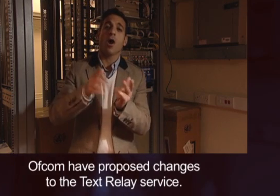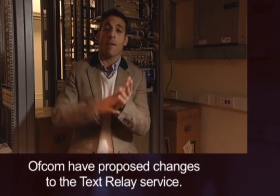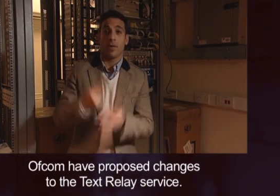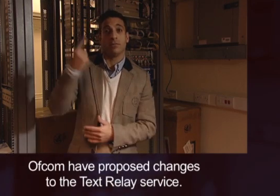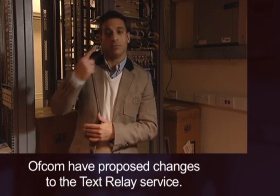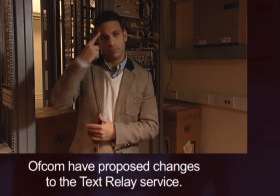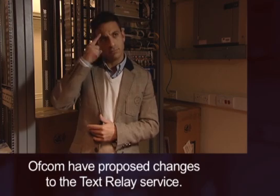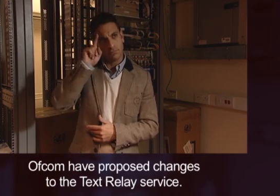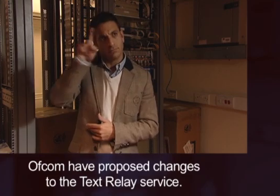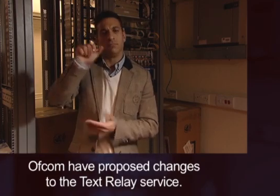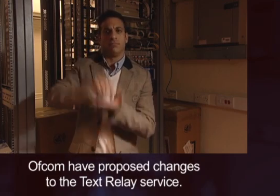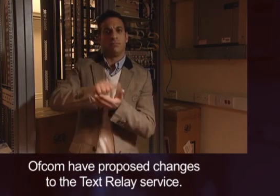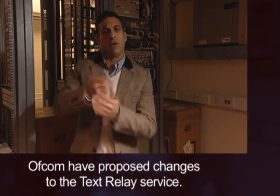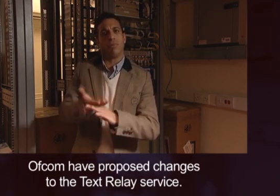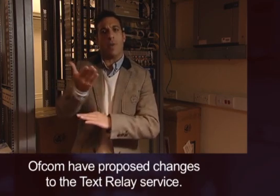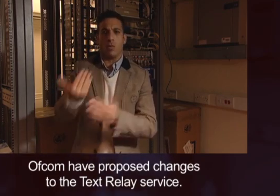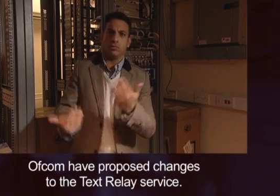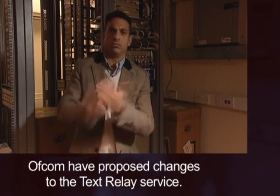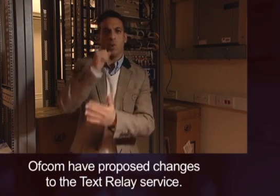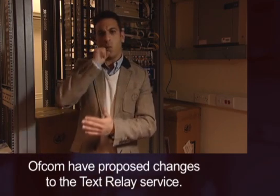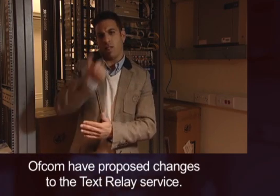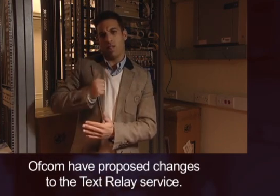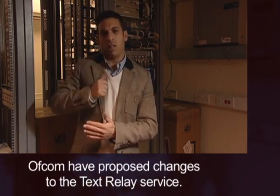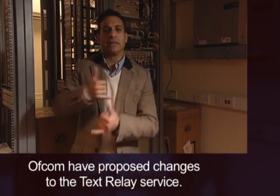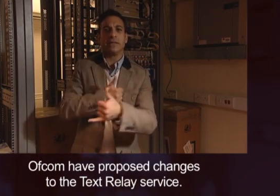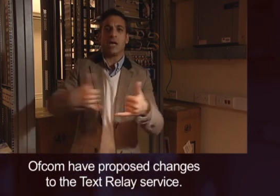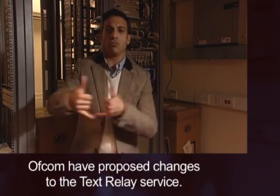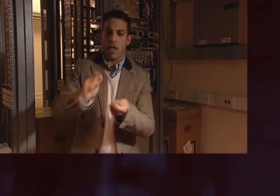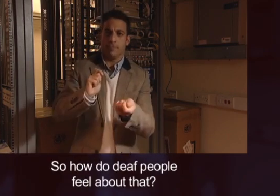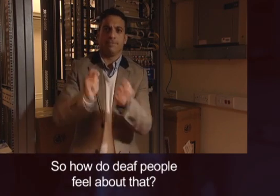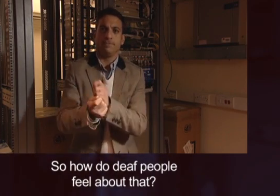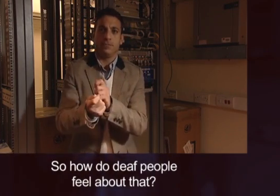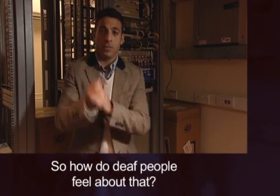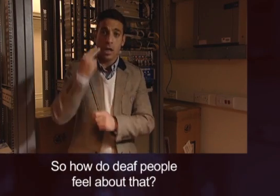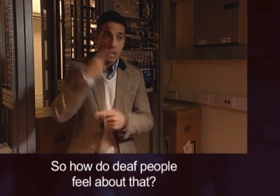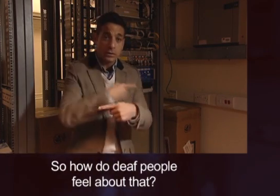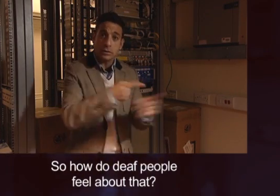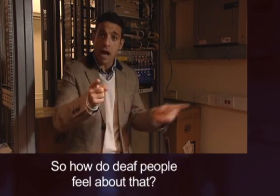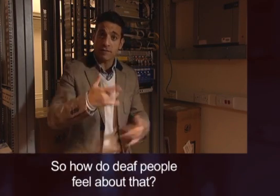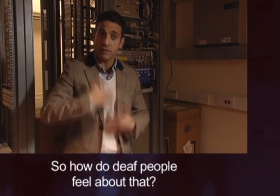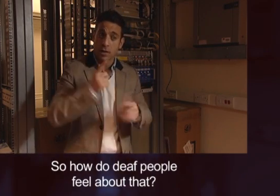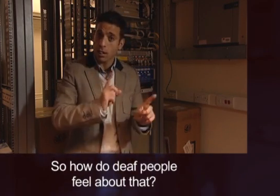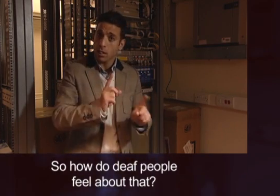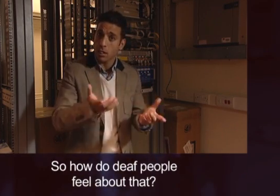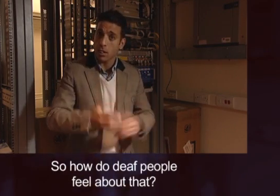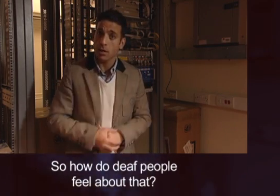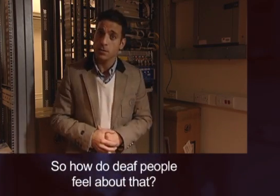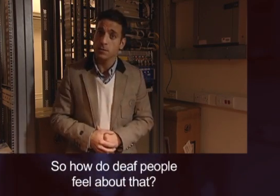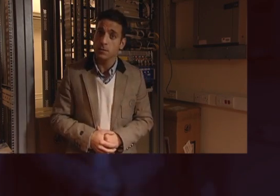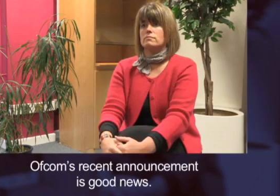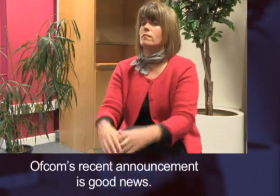Ofcom have proposed changes to the text relay service. So how do deaf people feel about that?